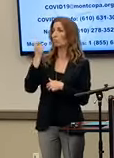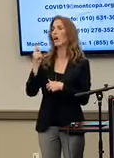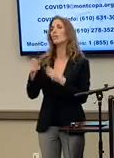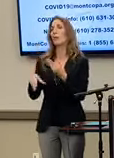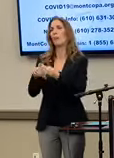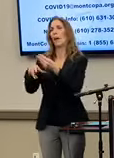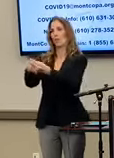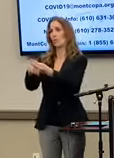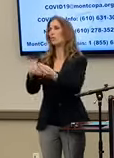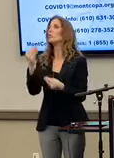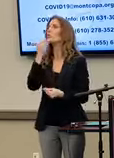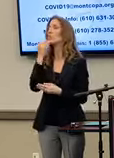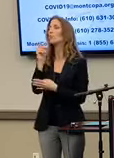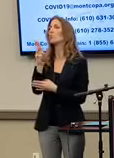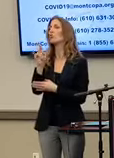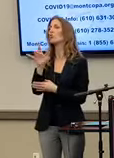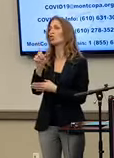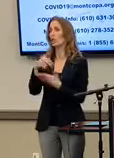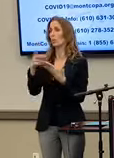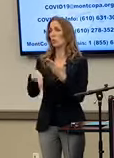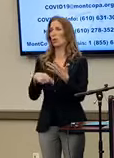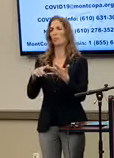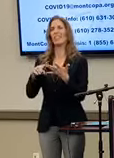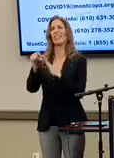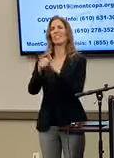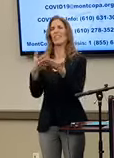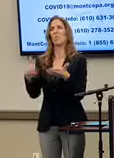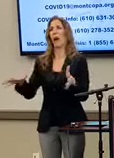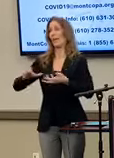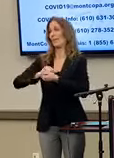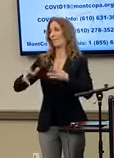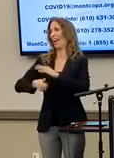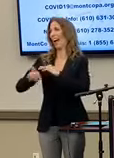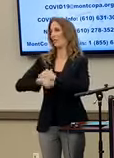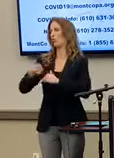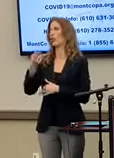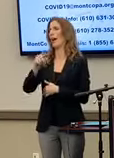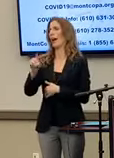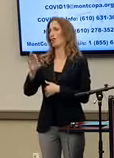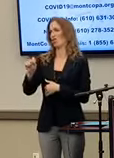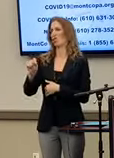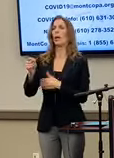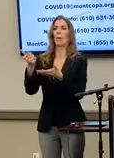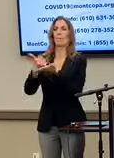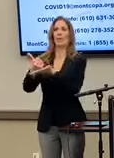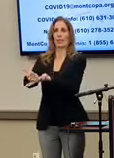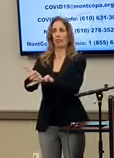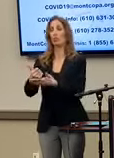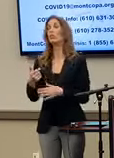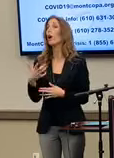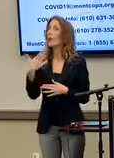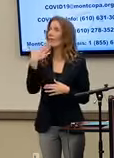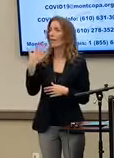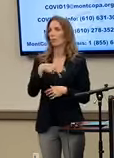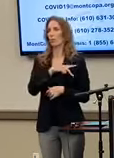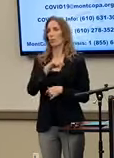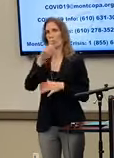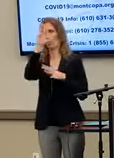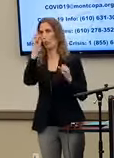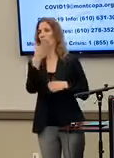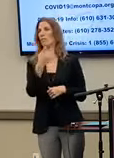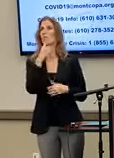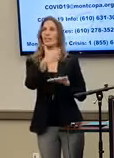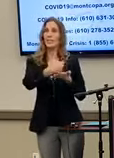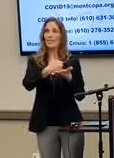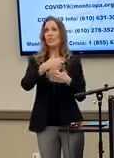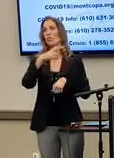program, and statewide hazard mitigation. I would like to personally thank both President Trump for his assistance from the national